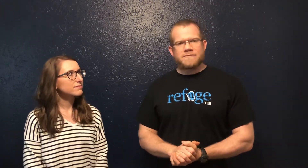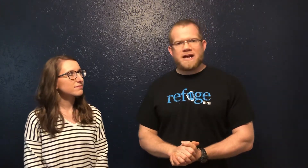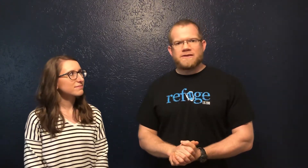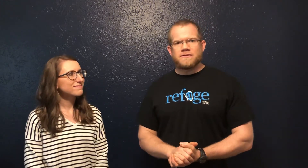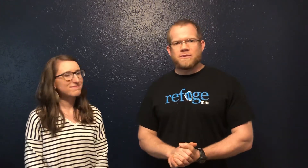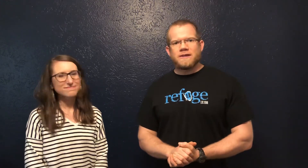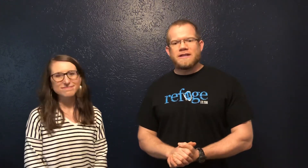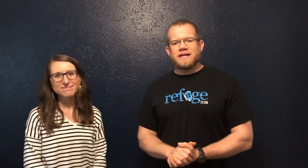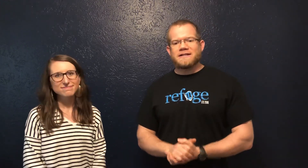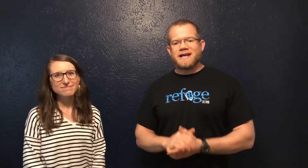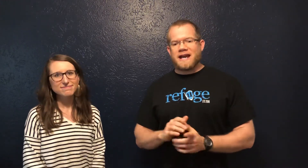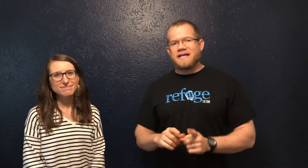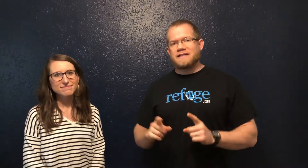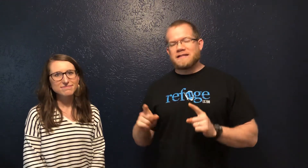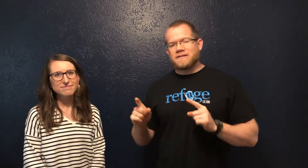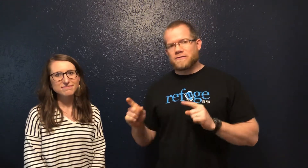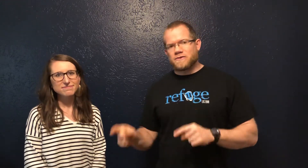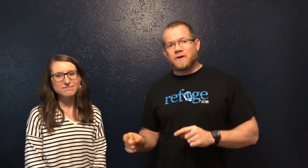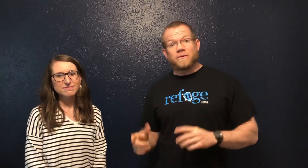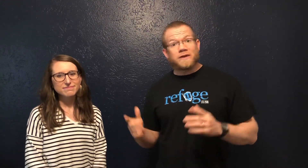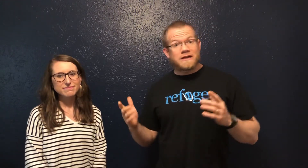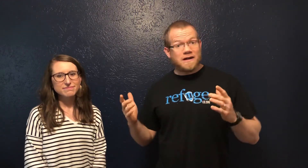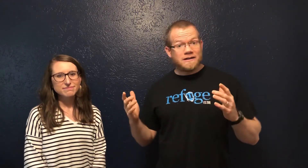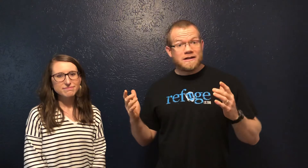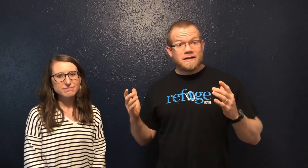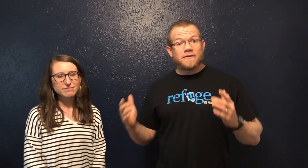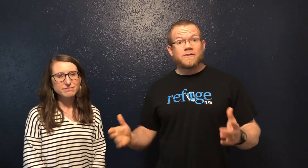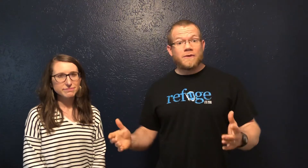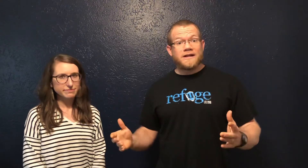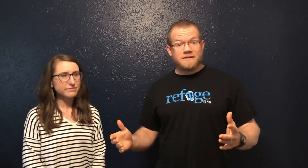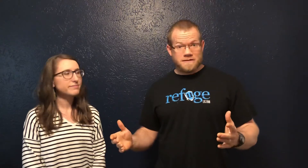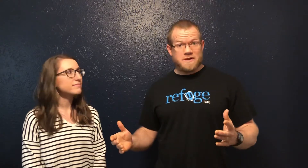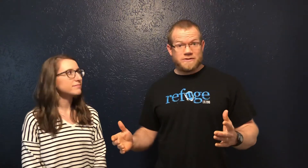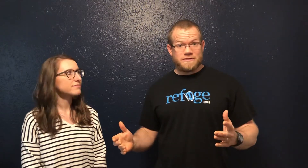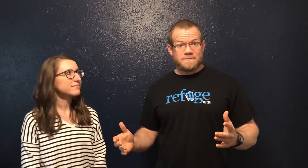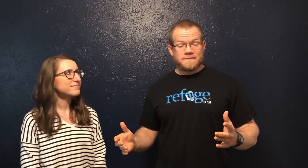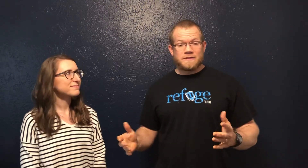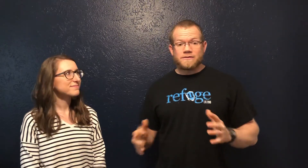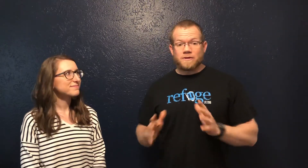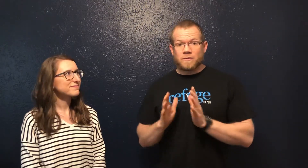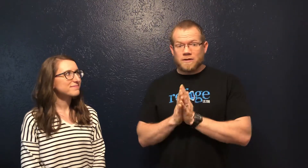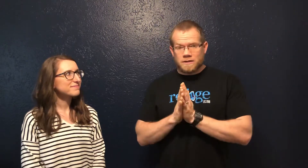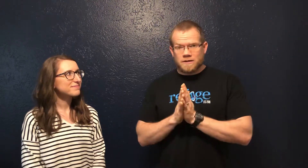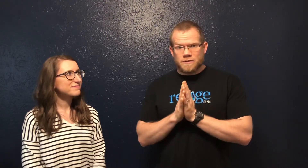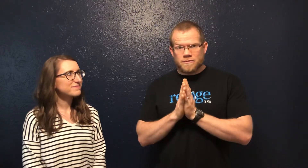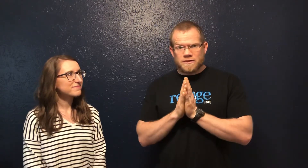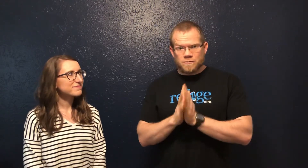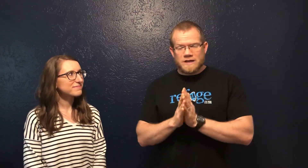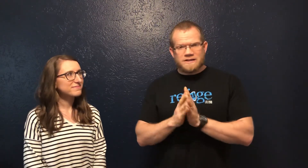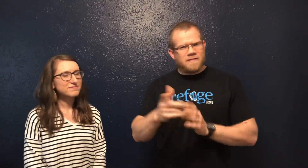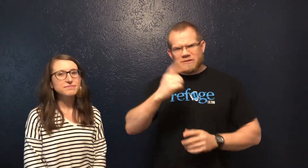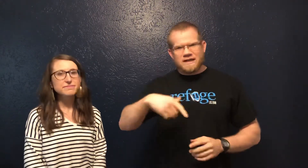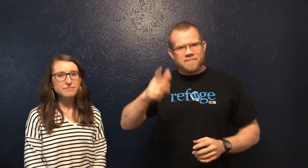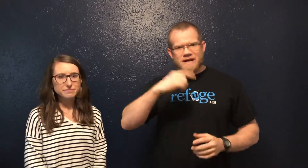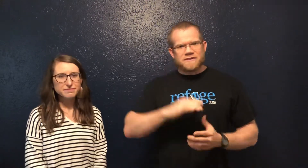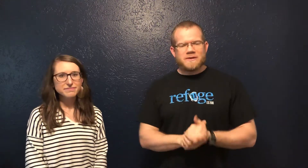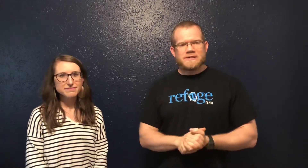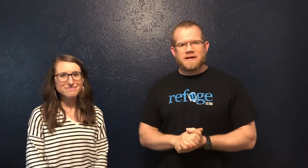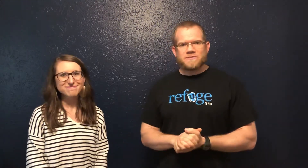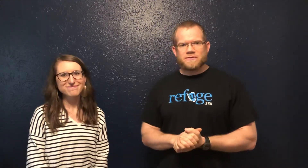Matthew 28, 18 through 20. We call it the Great Commission. So we're only going to go through this one time. Play it back as many times as you